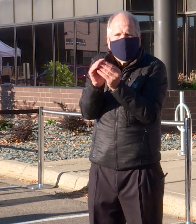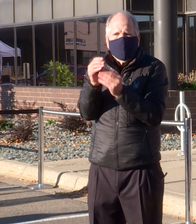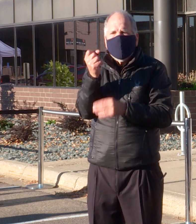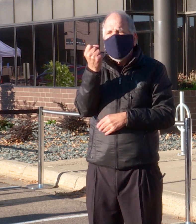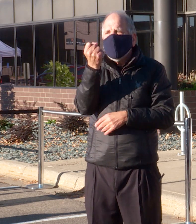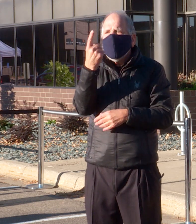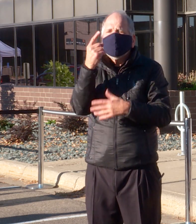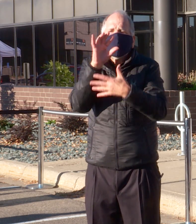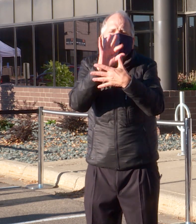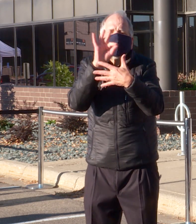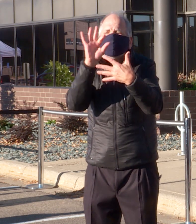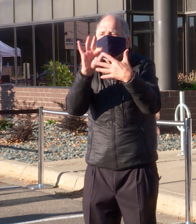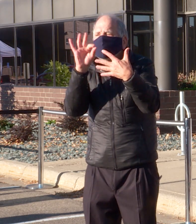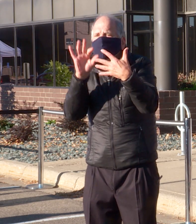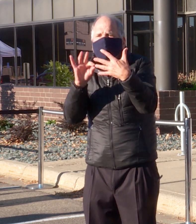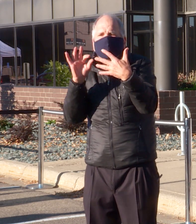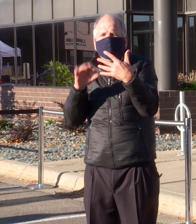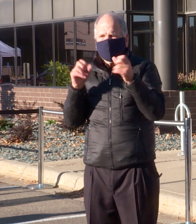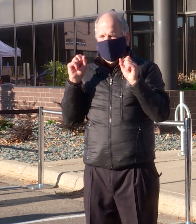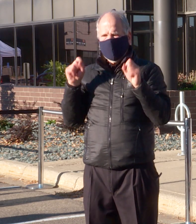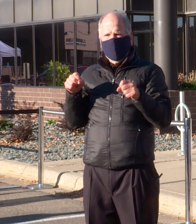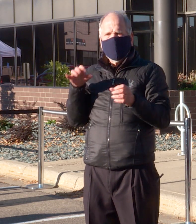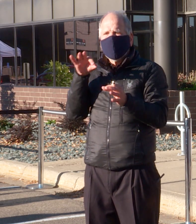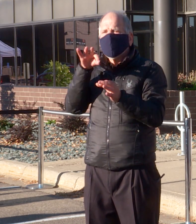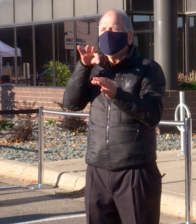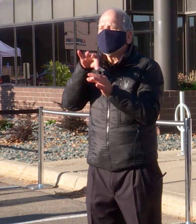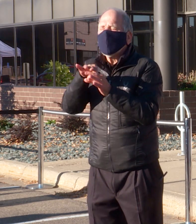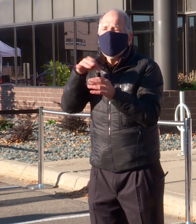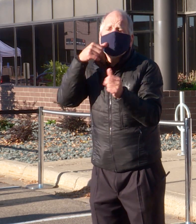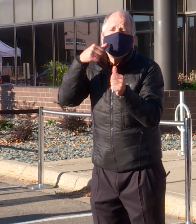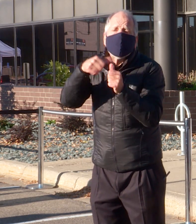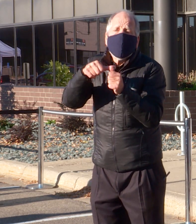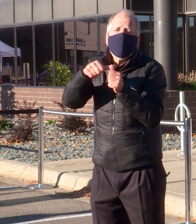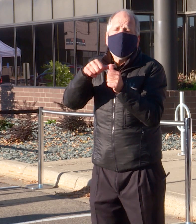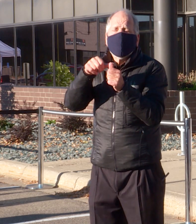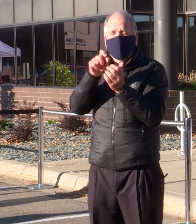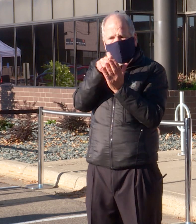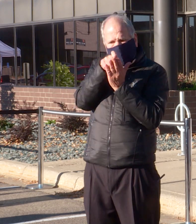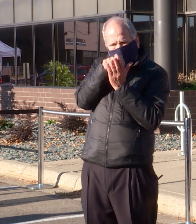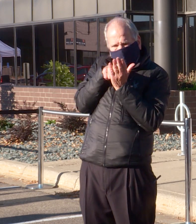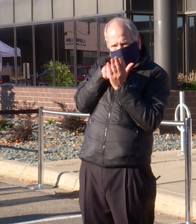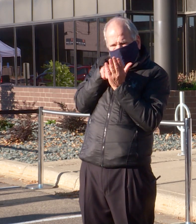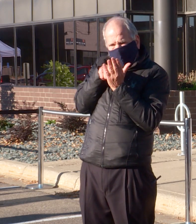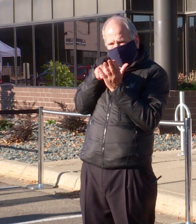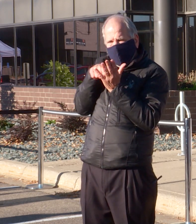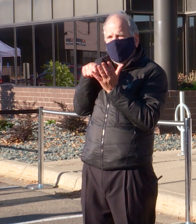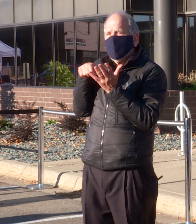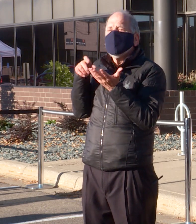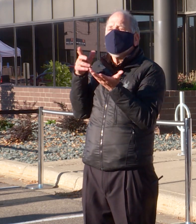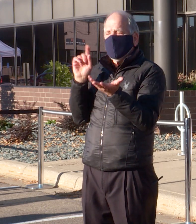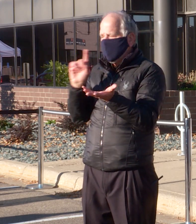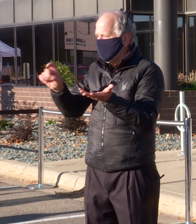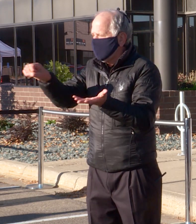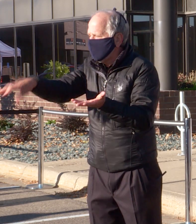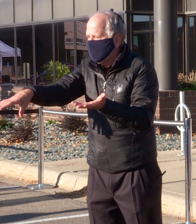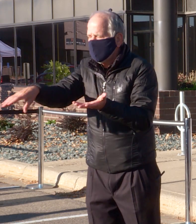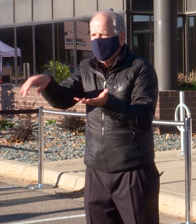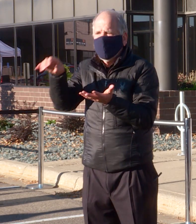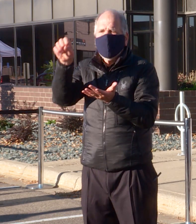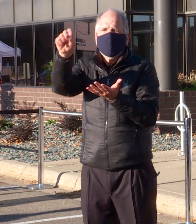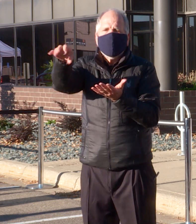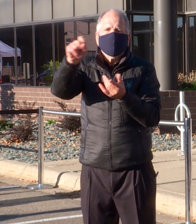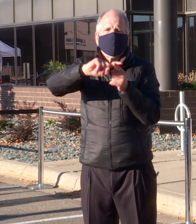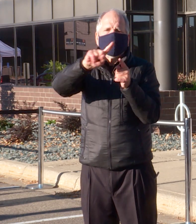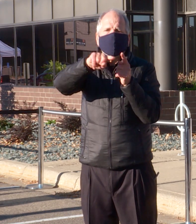voters will have the opportunity to hand deliver those mail ballots and be accepted,